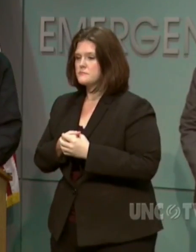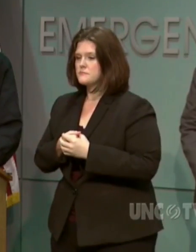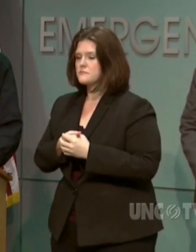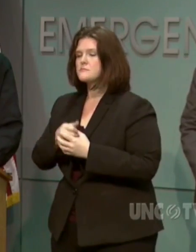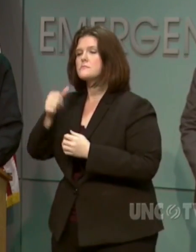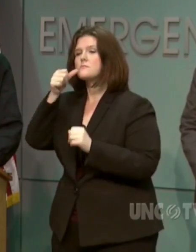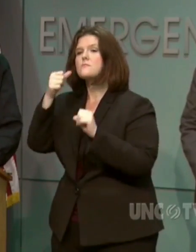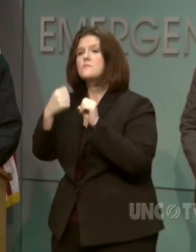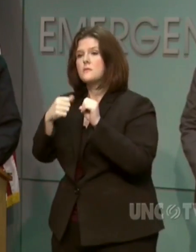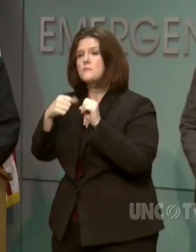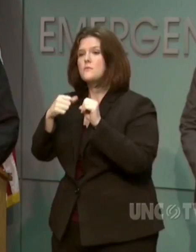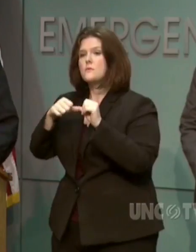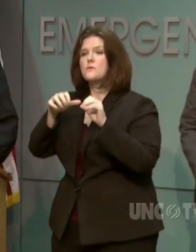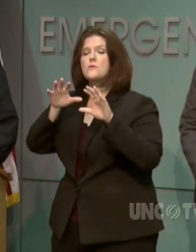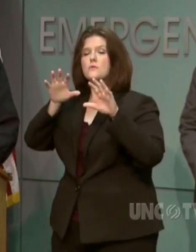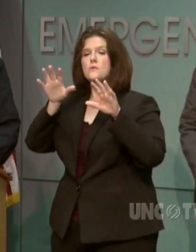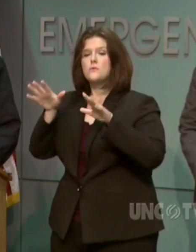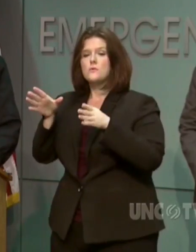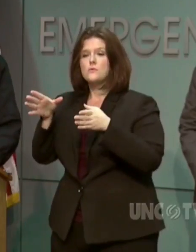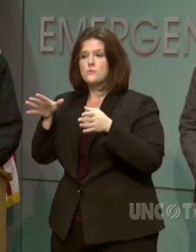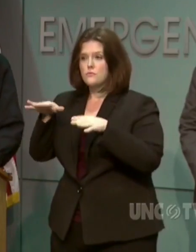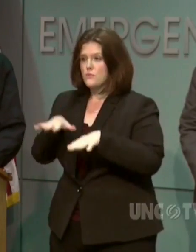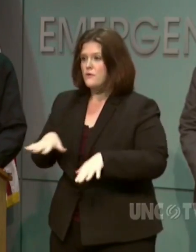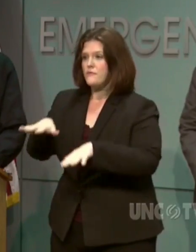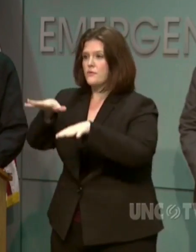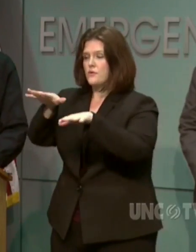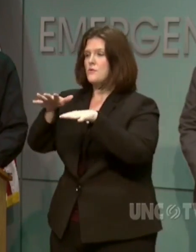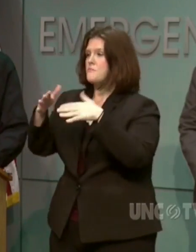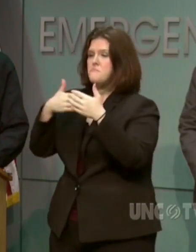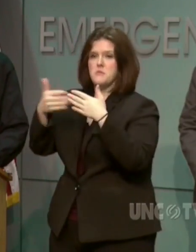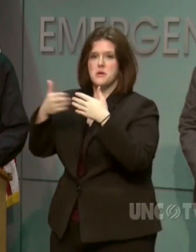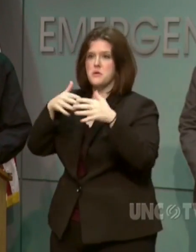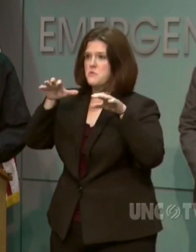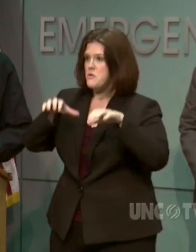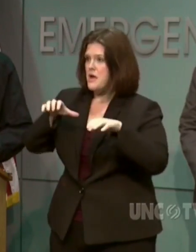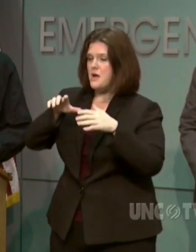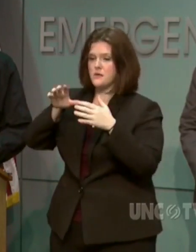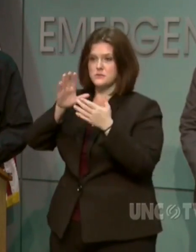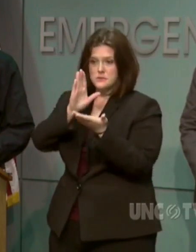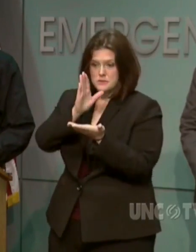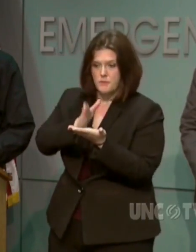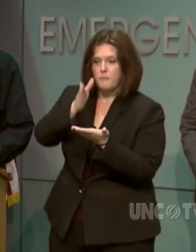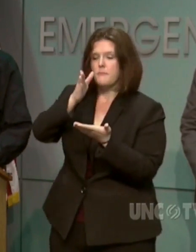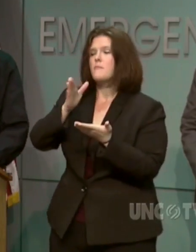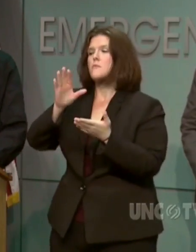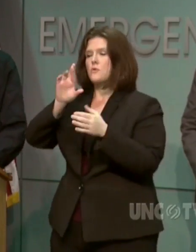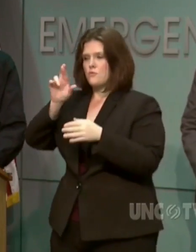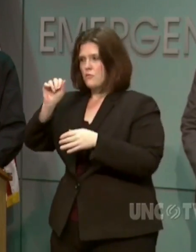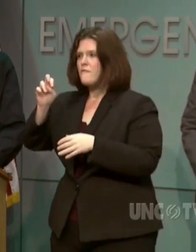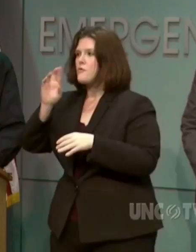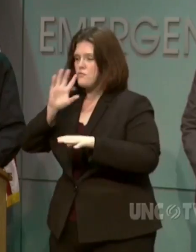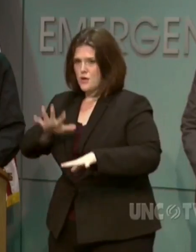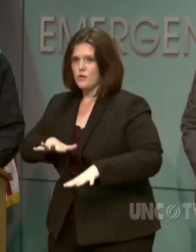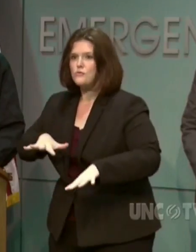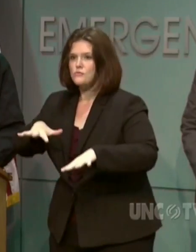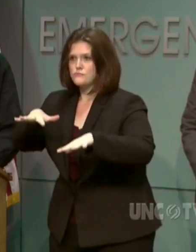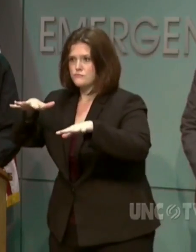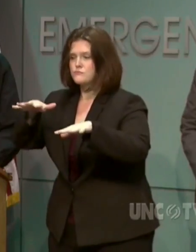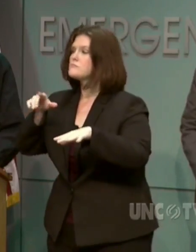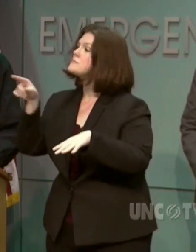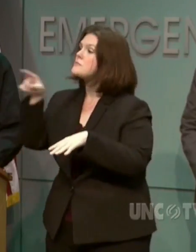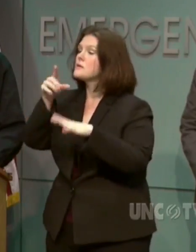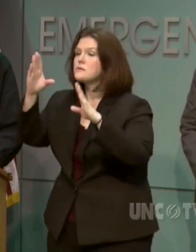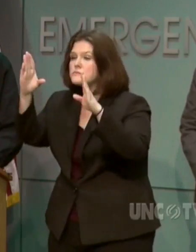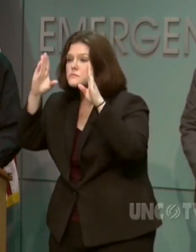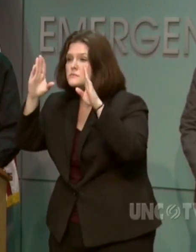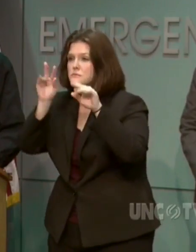will keep on rising for days, even after the rain stops. Stay alert for evacuation